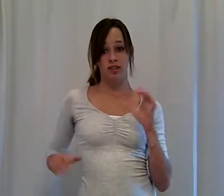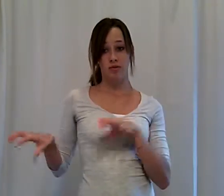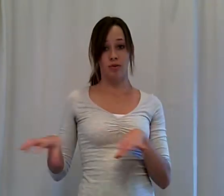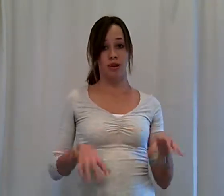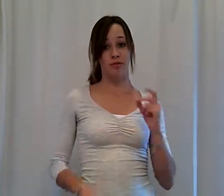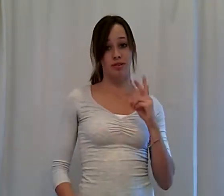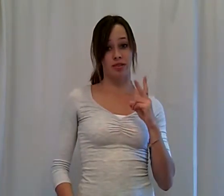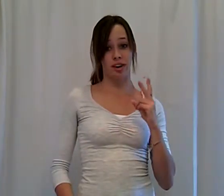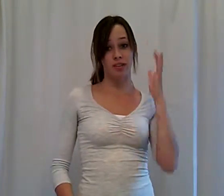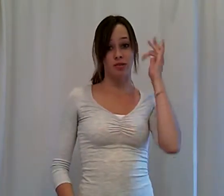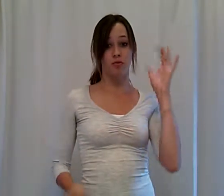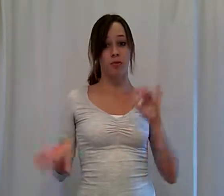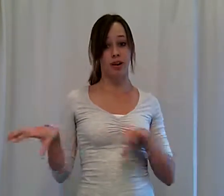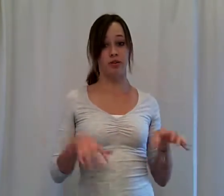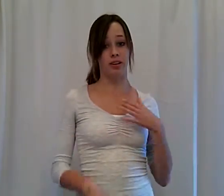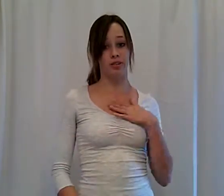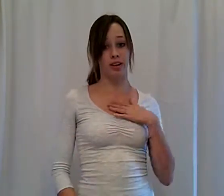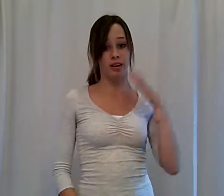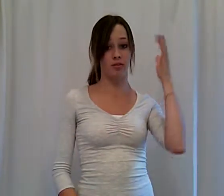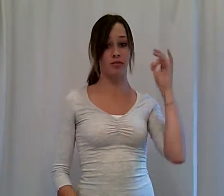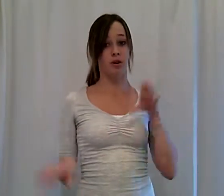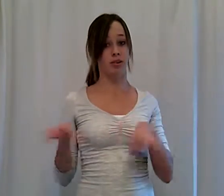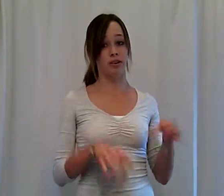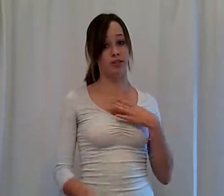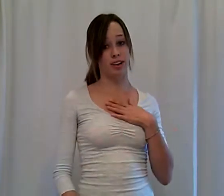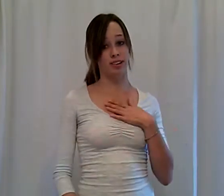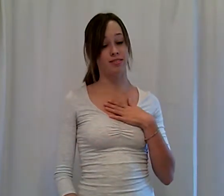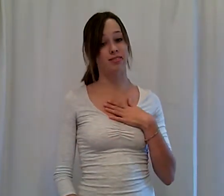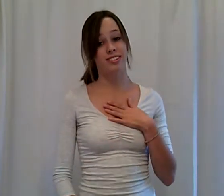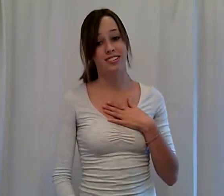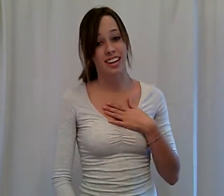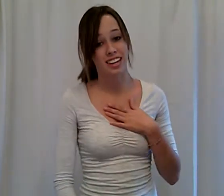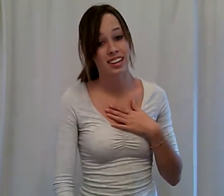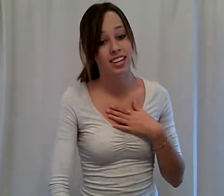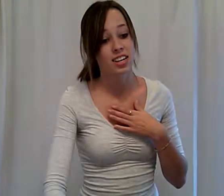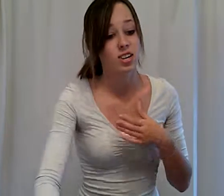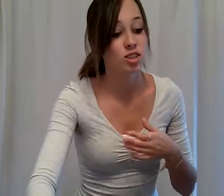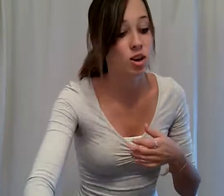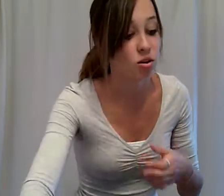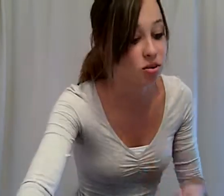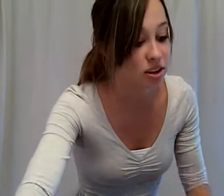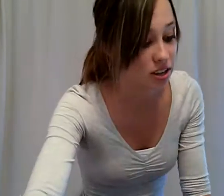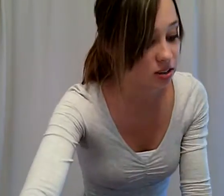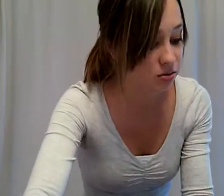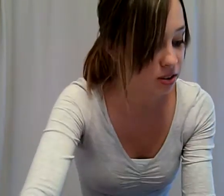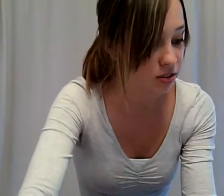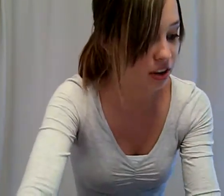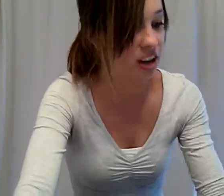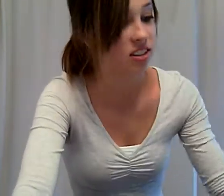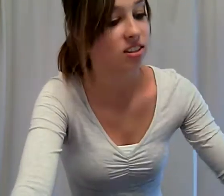Why do we do that? Why do I do that? Why do I do that? Okay. So it's really fast.